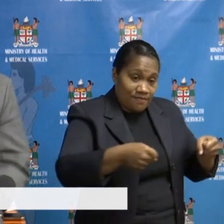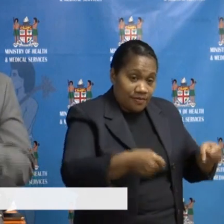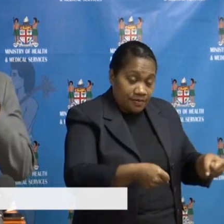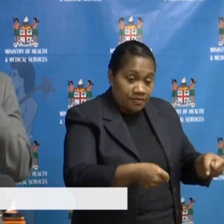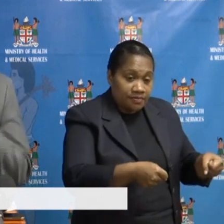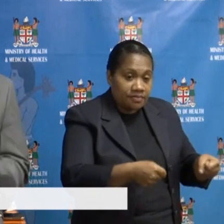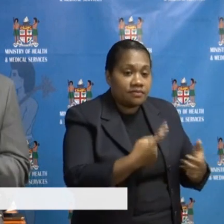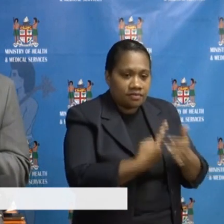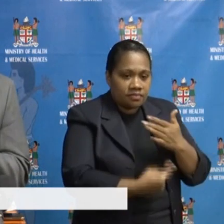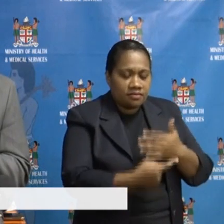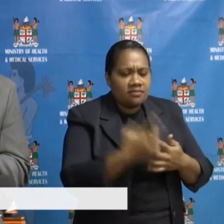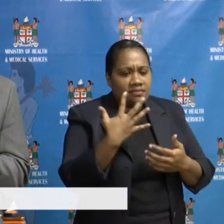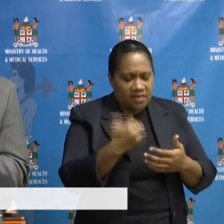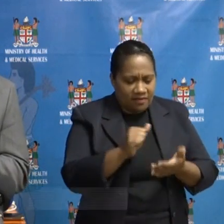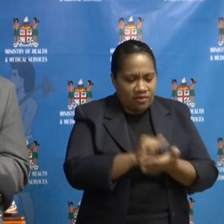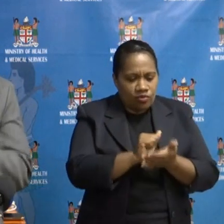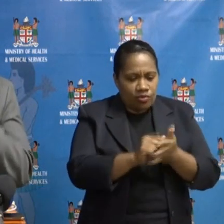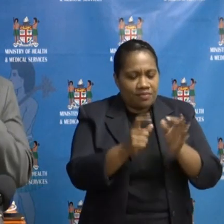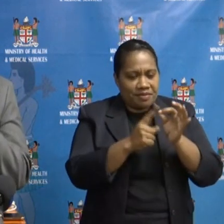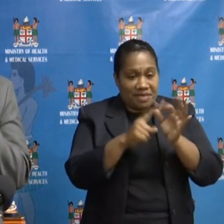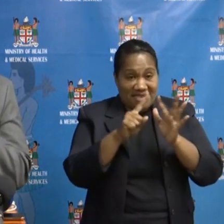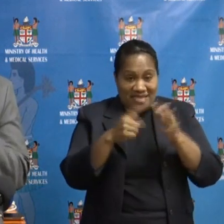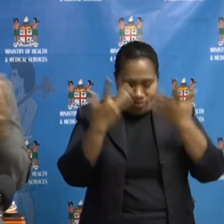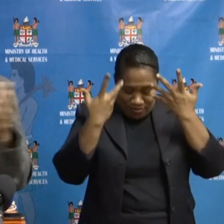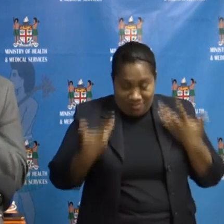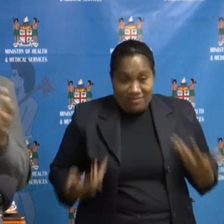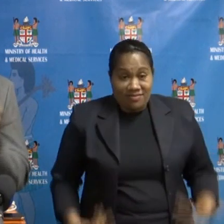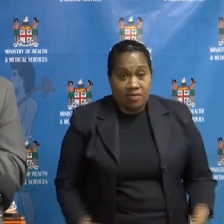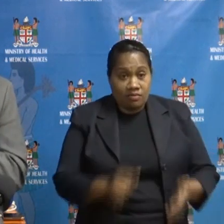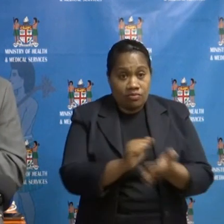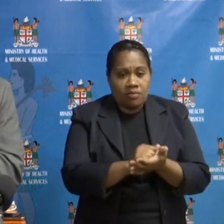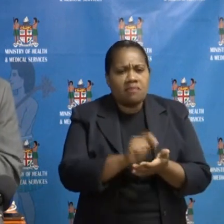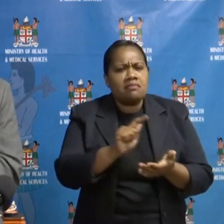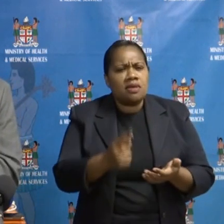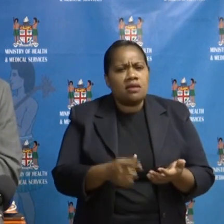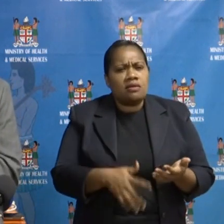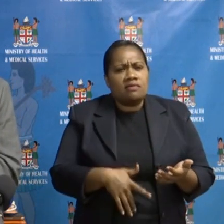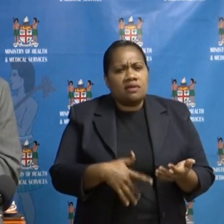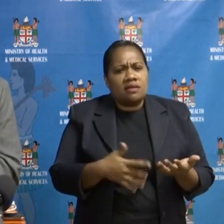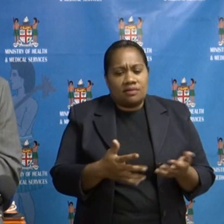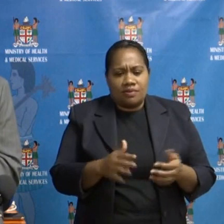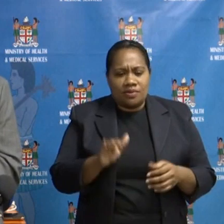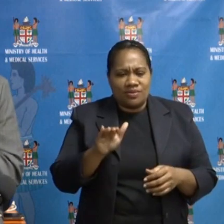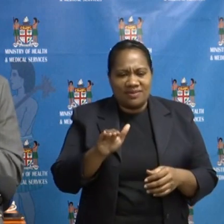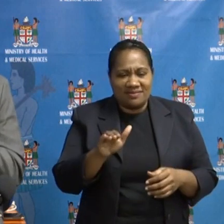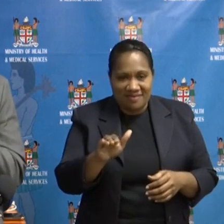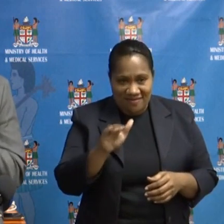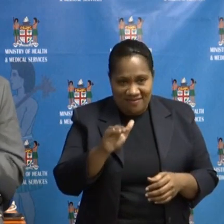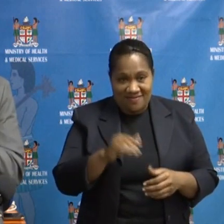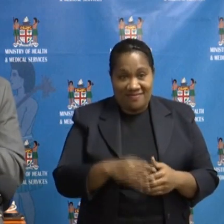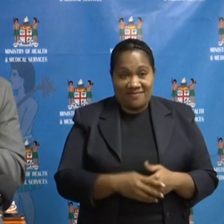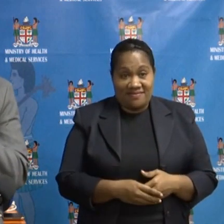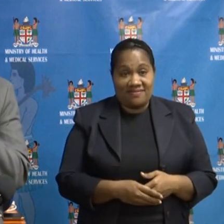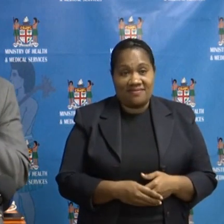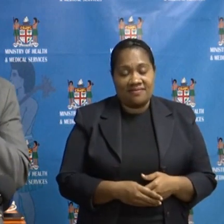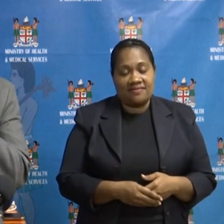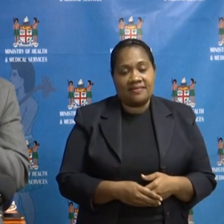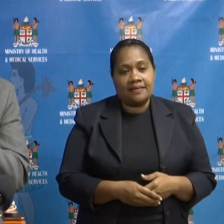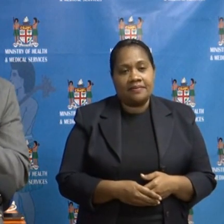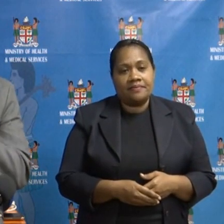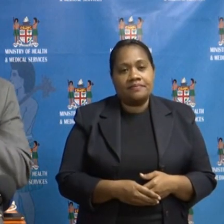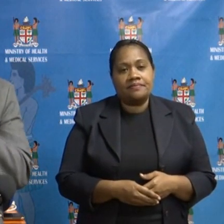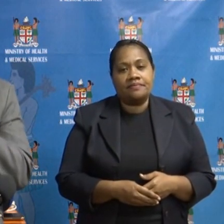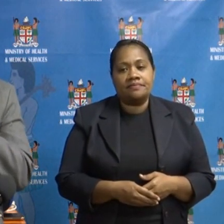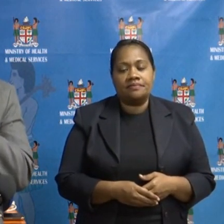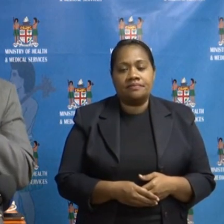he had his appropriate PPE on, but we feel that was the most likely area touchpoint based on the fact that he